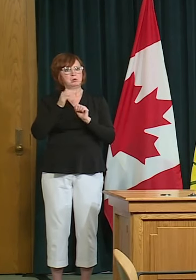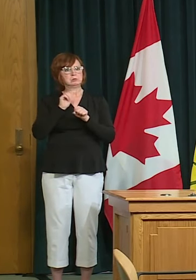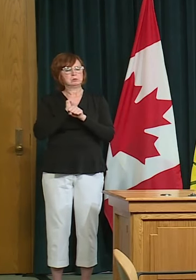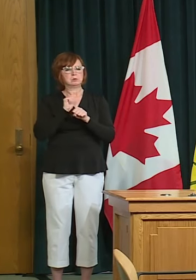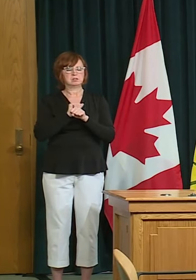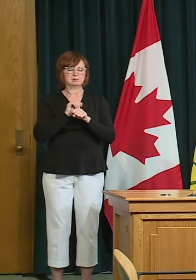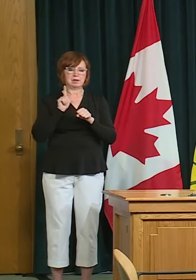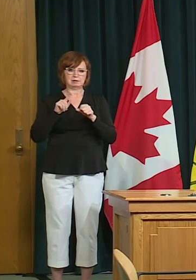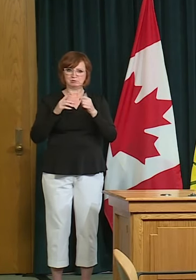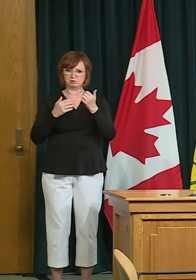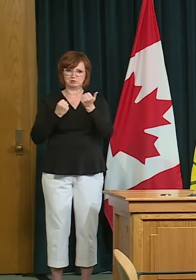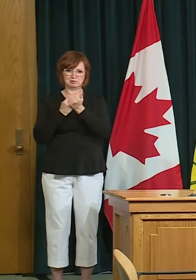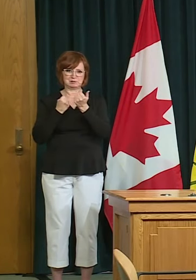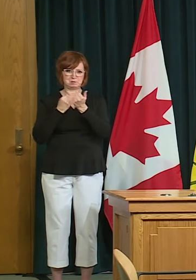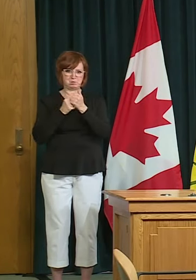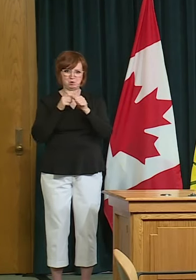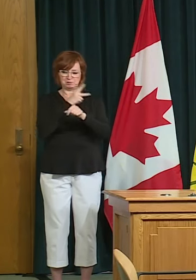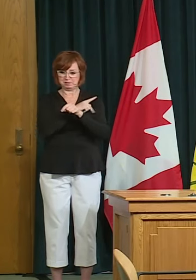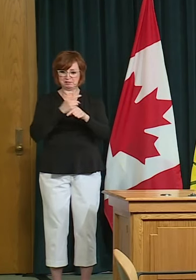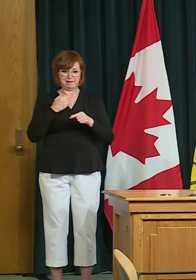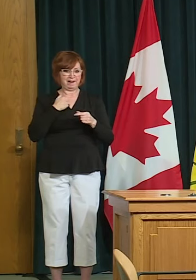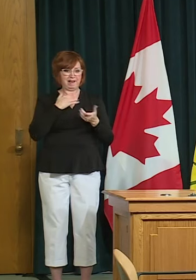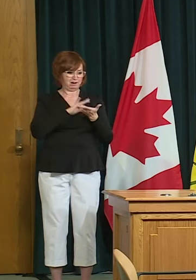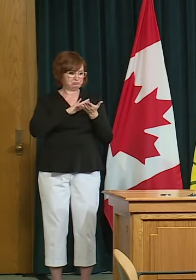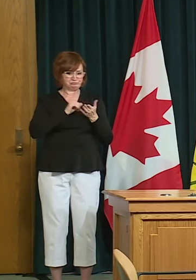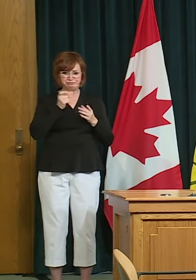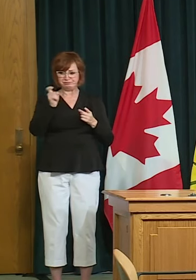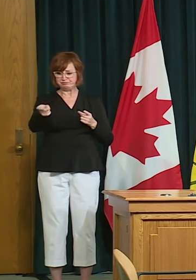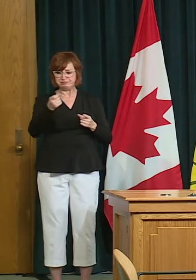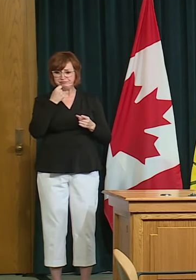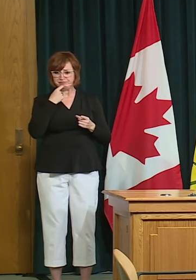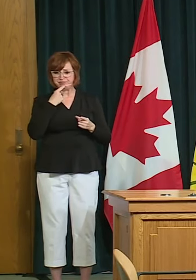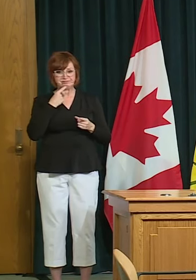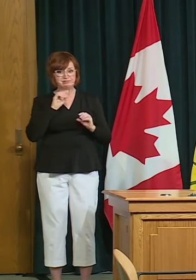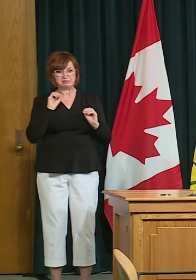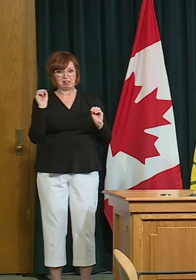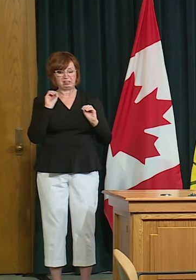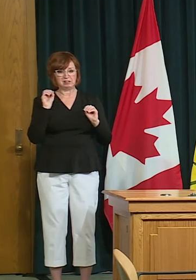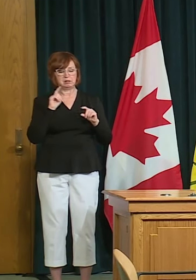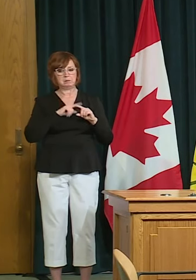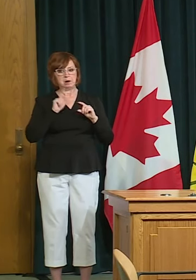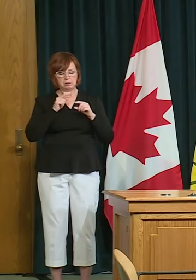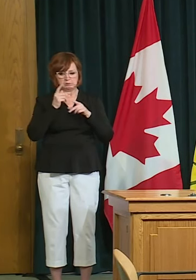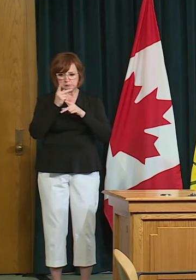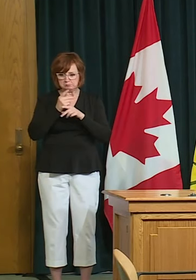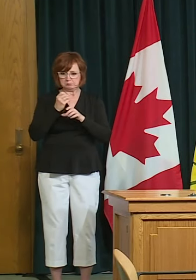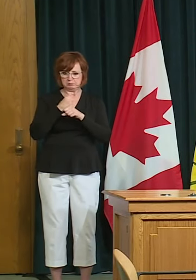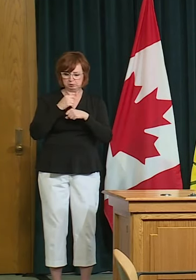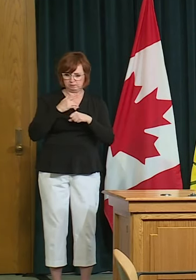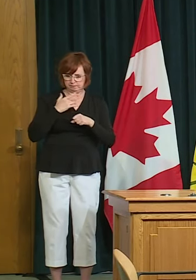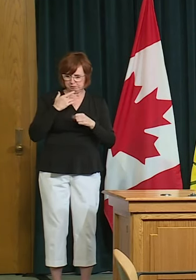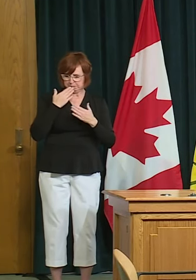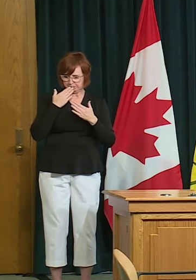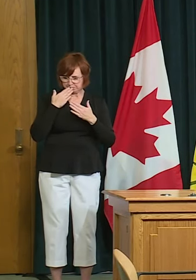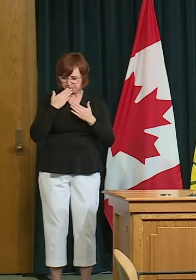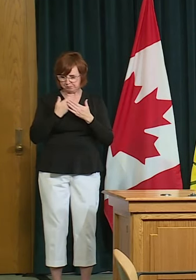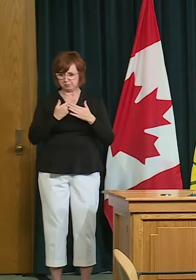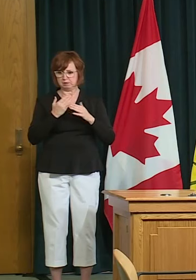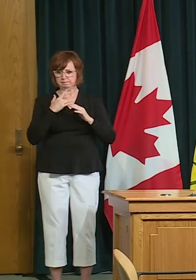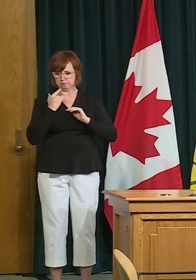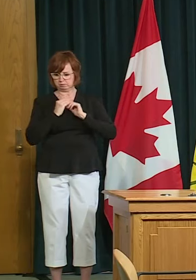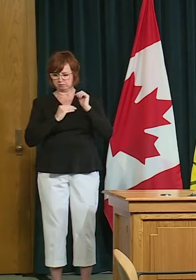done around supporting patients uh in higher levels of care uh it's not directly always directly related to drug treatments but more supportive care